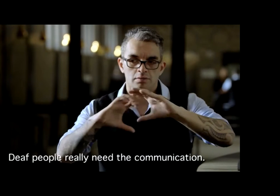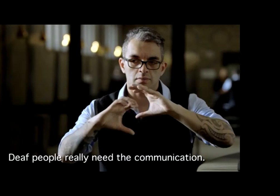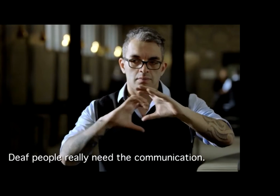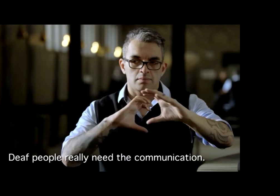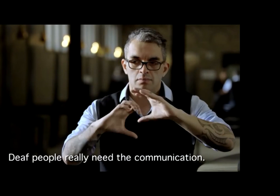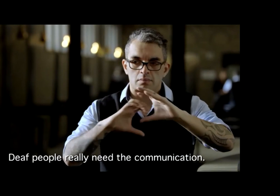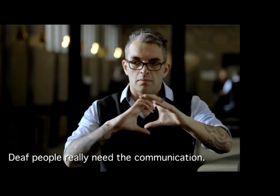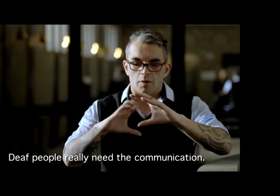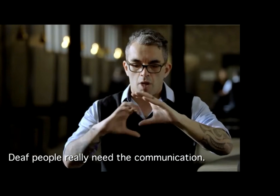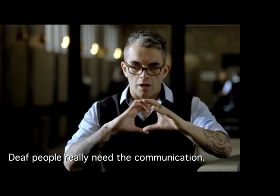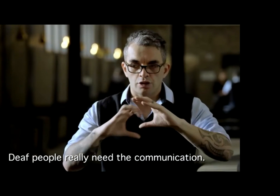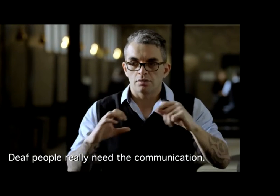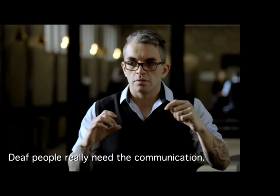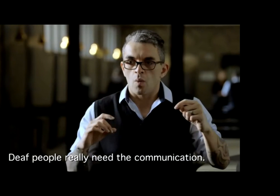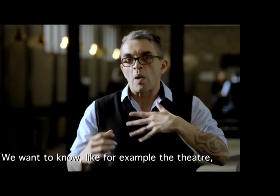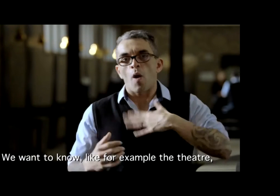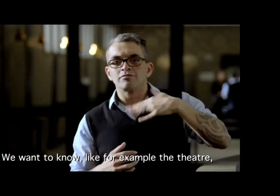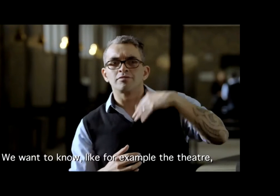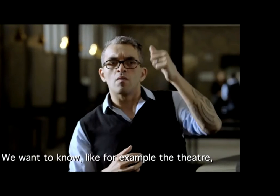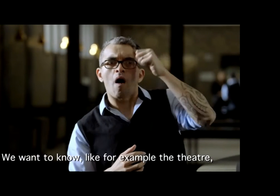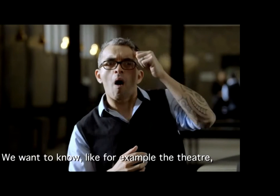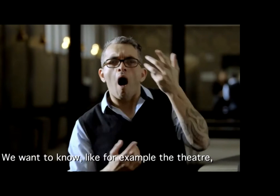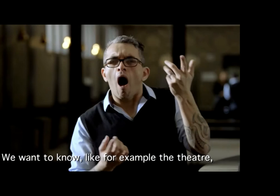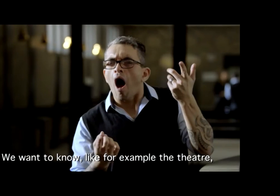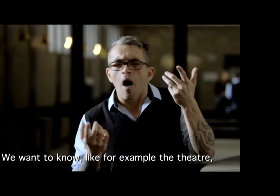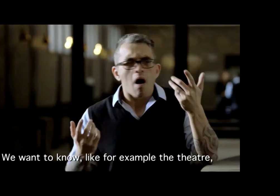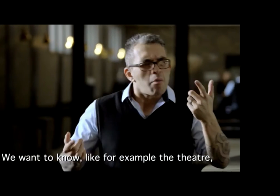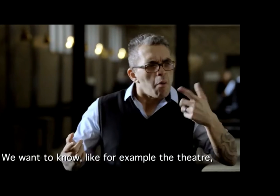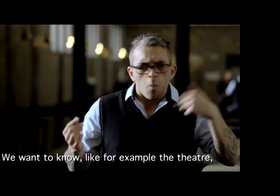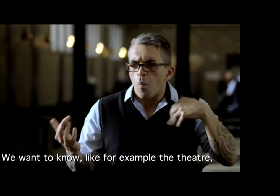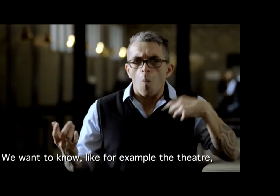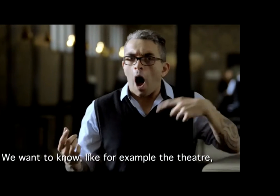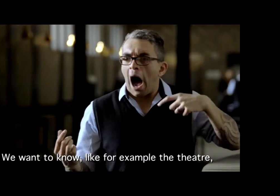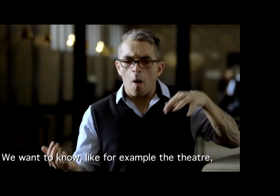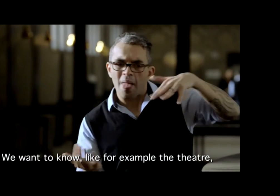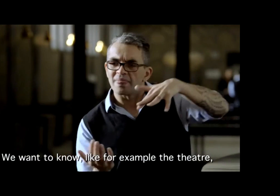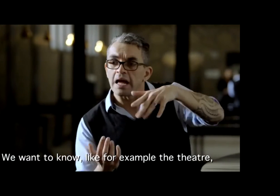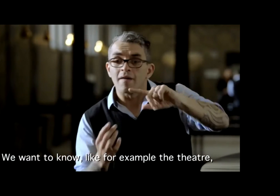We want to know, like for example, the theatre. We need interpreting, so we can get the show.